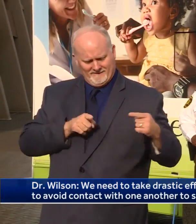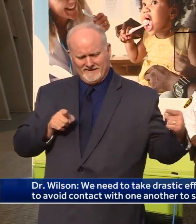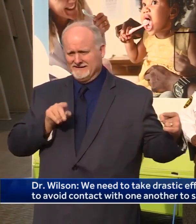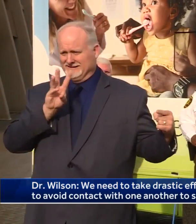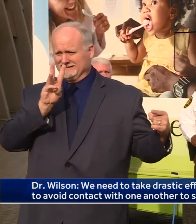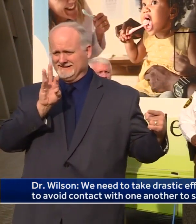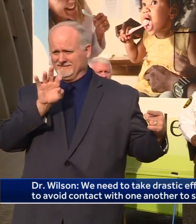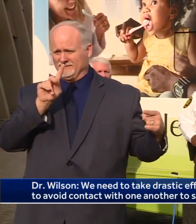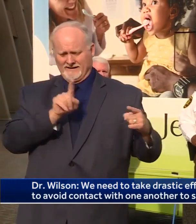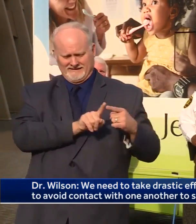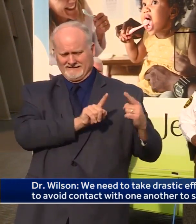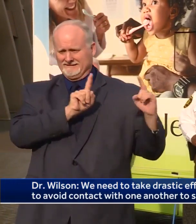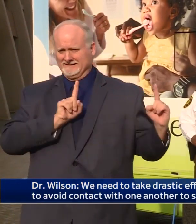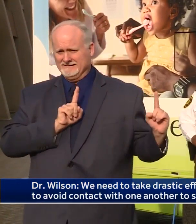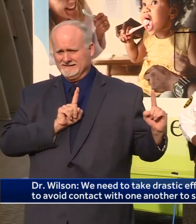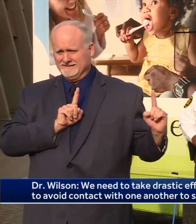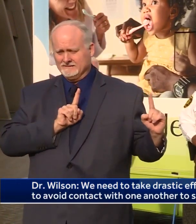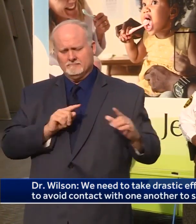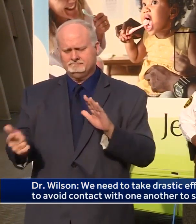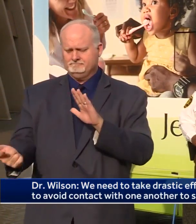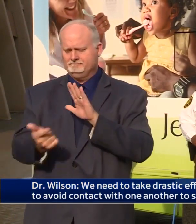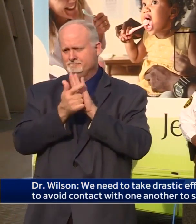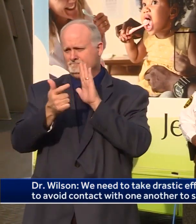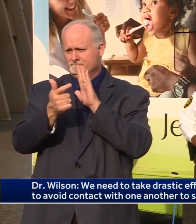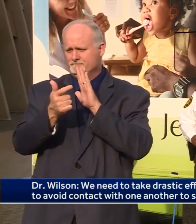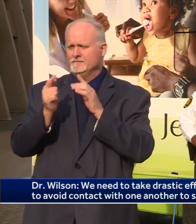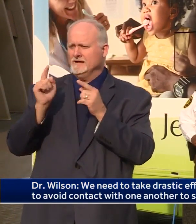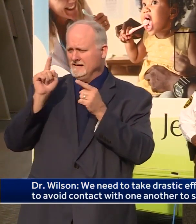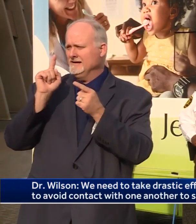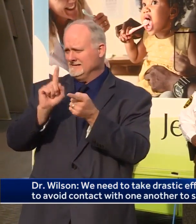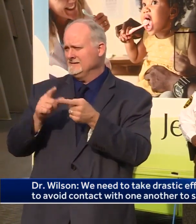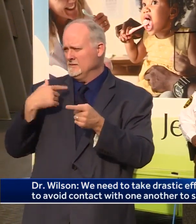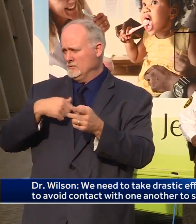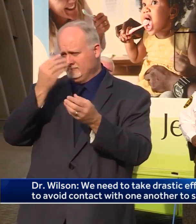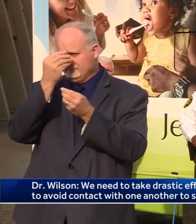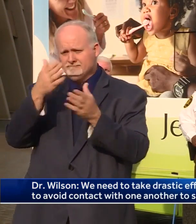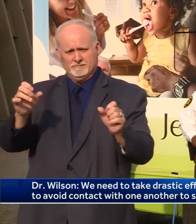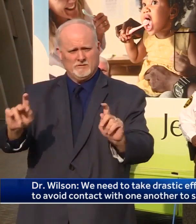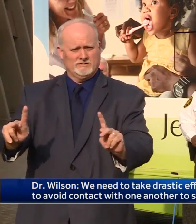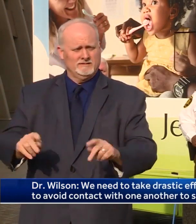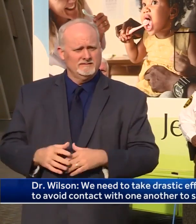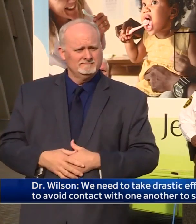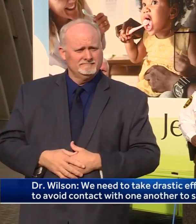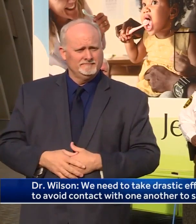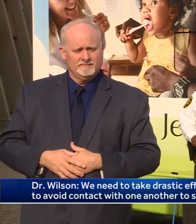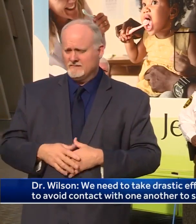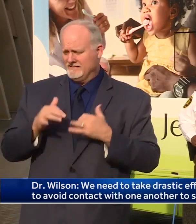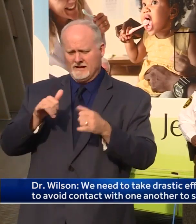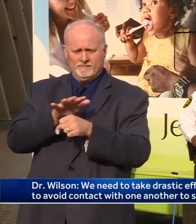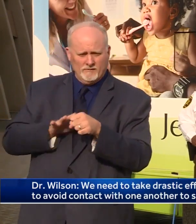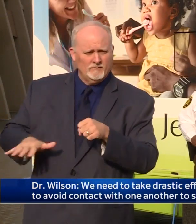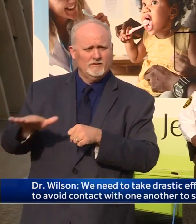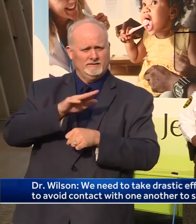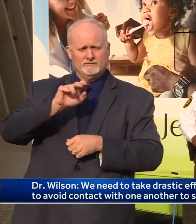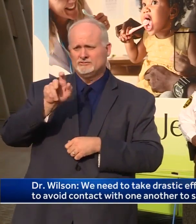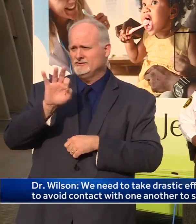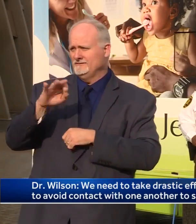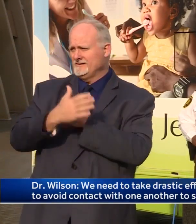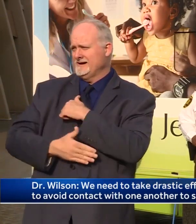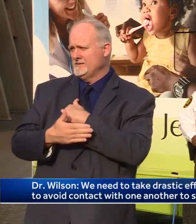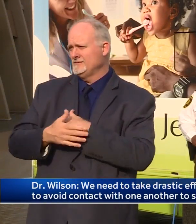distance between persons are prohibited until further notice. This is throughout Jefferson County.